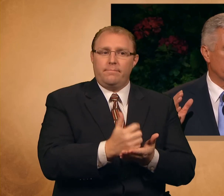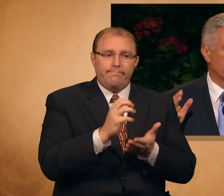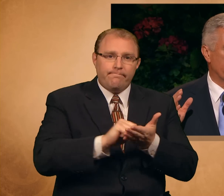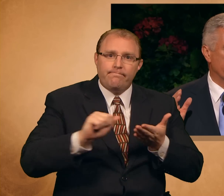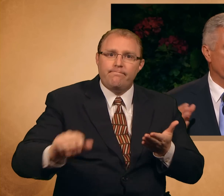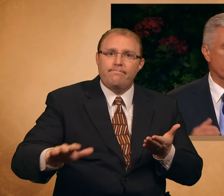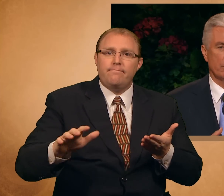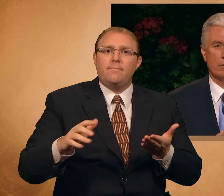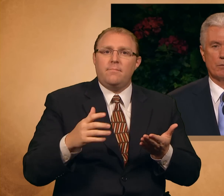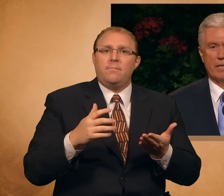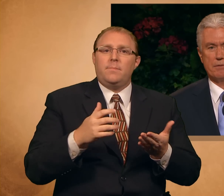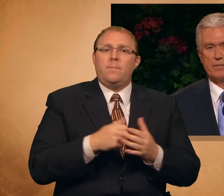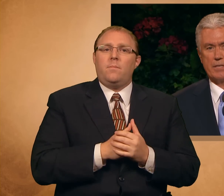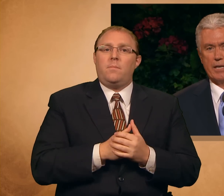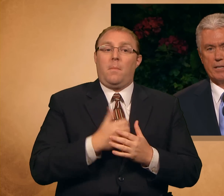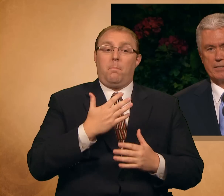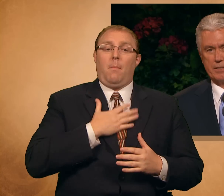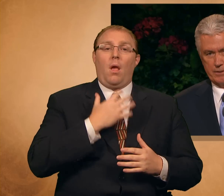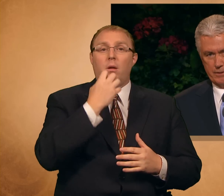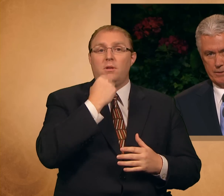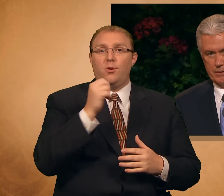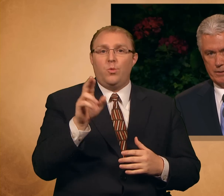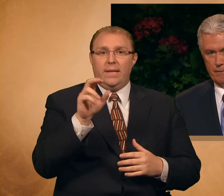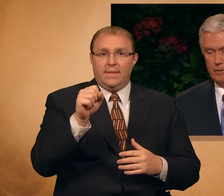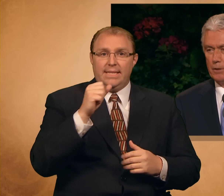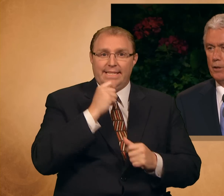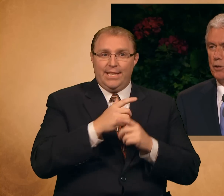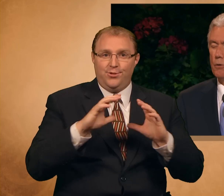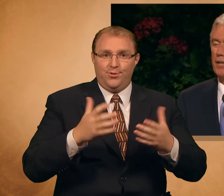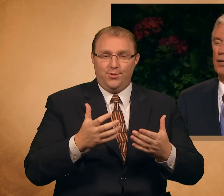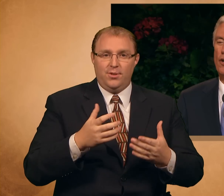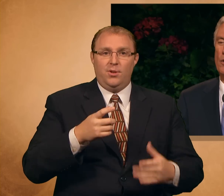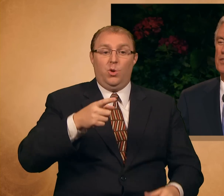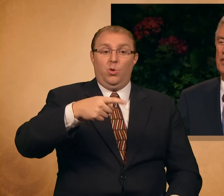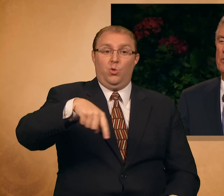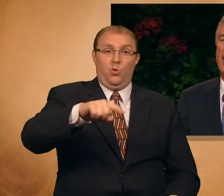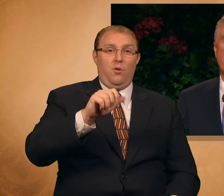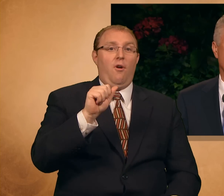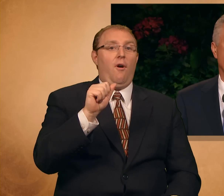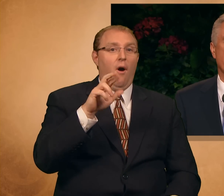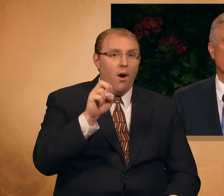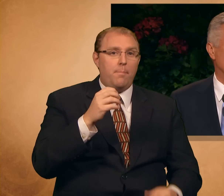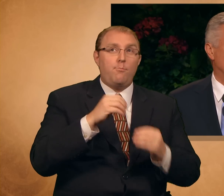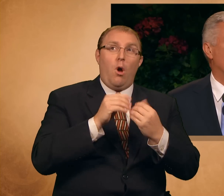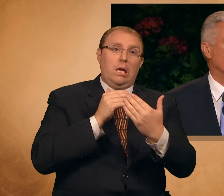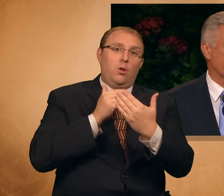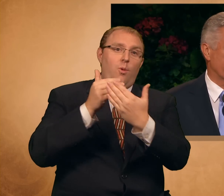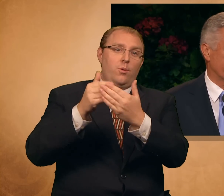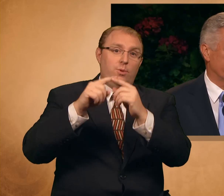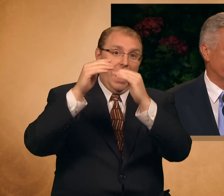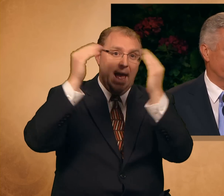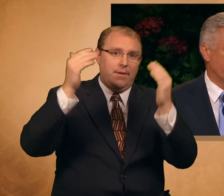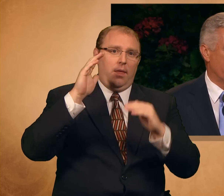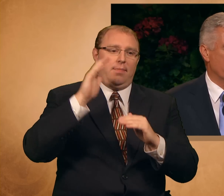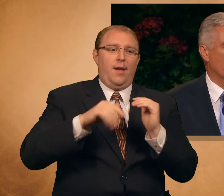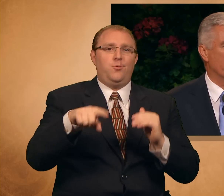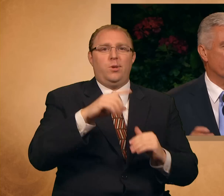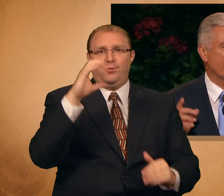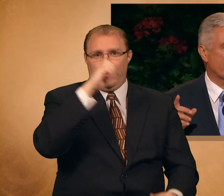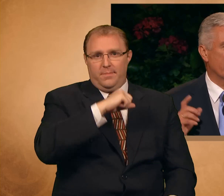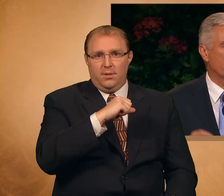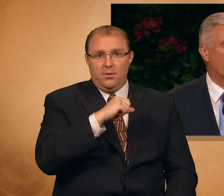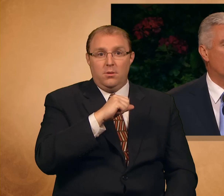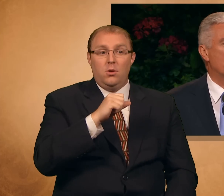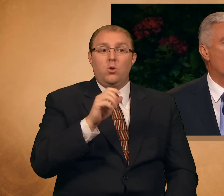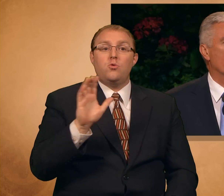My dear Relief Society sisters, you are closer to heaven than you suppose. You are